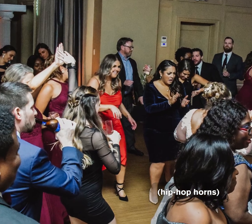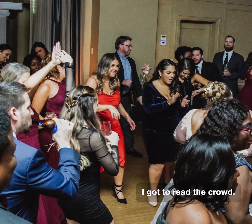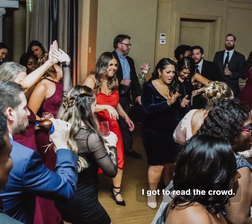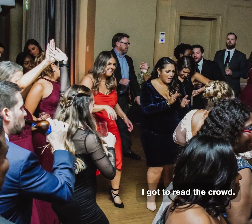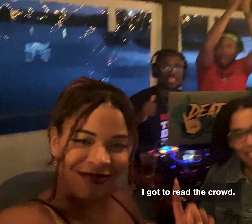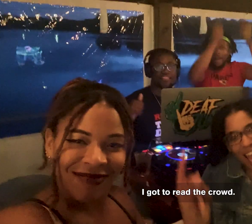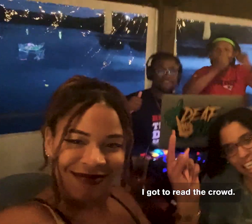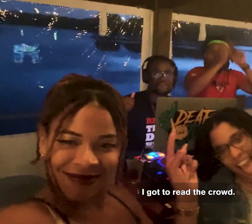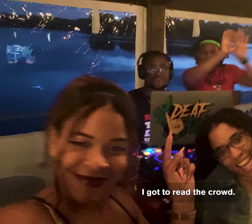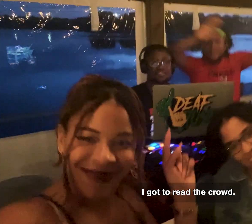I got to read the crowd.